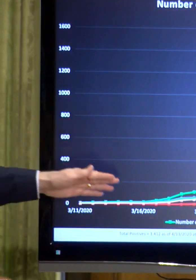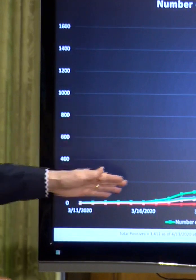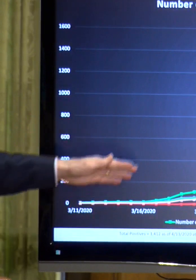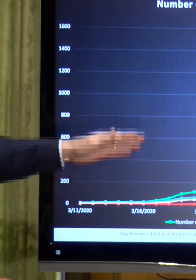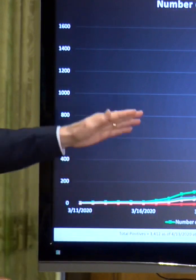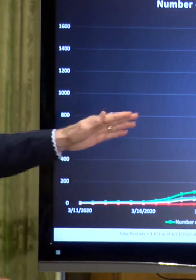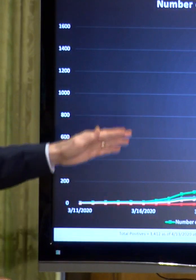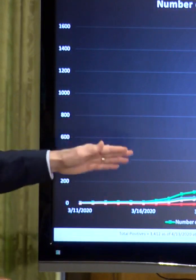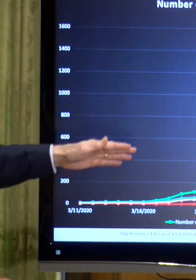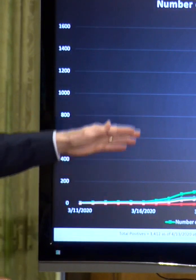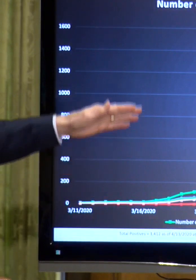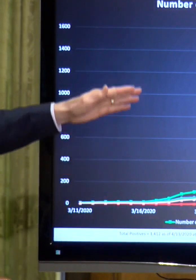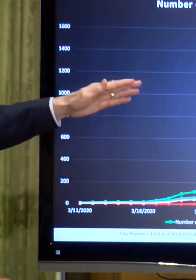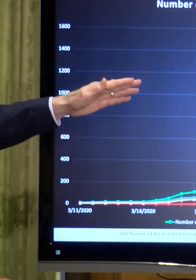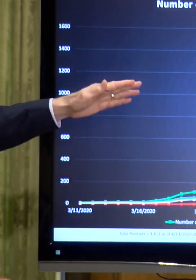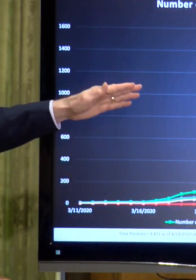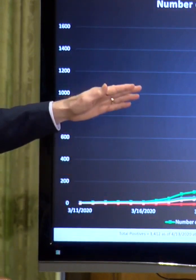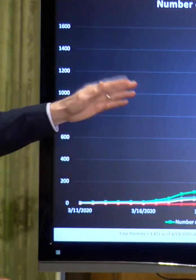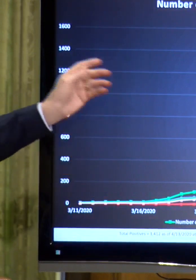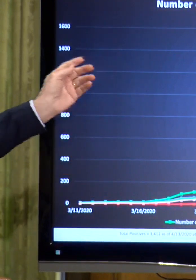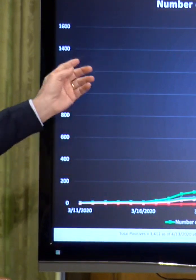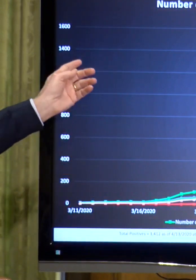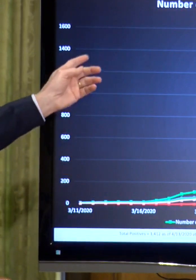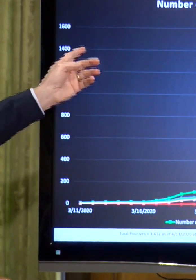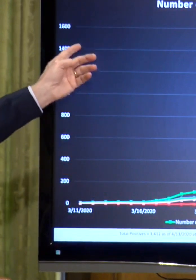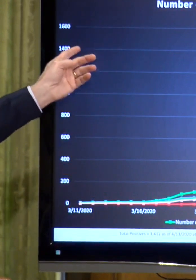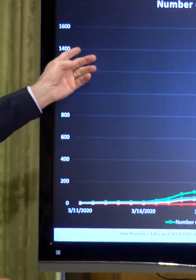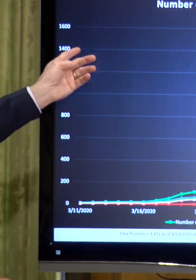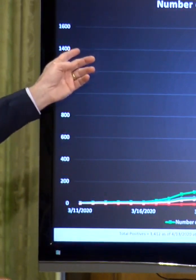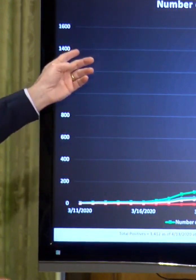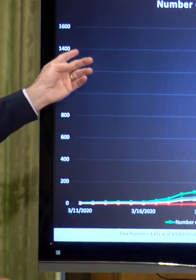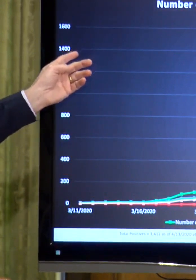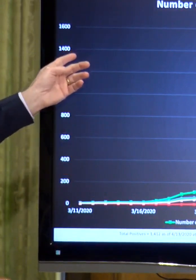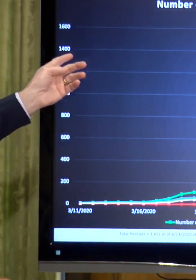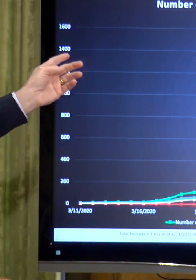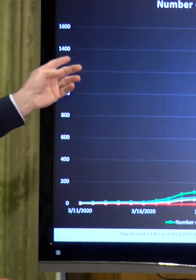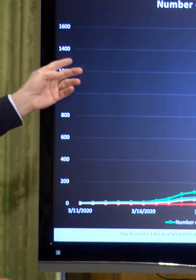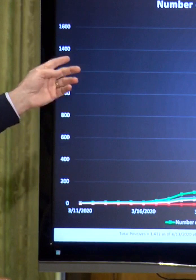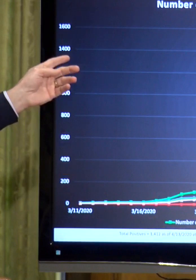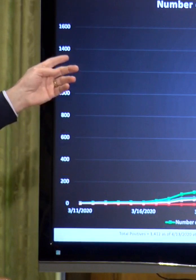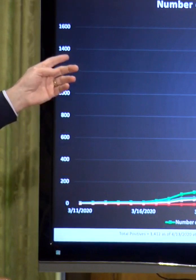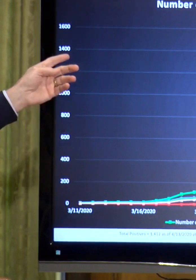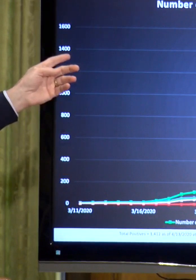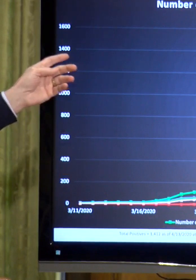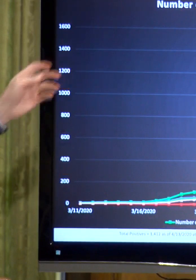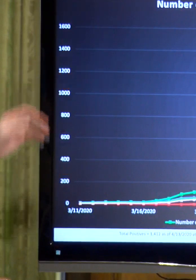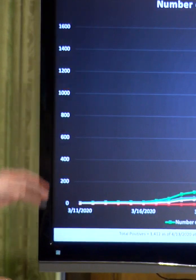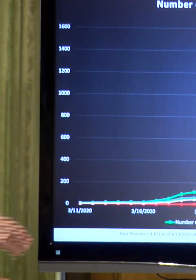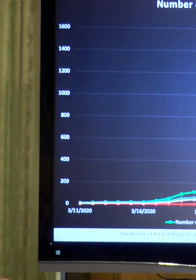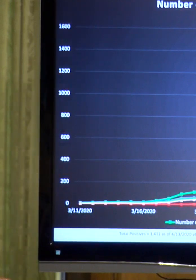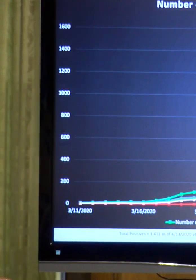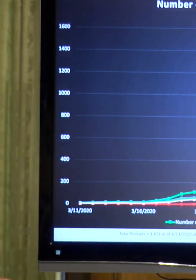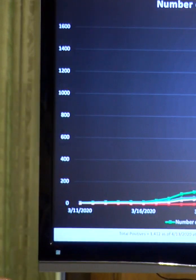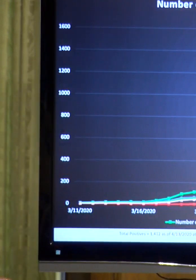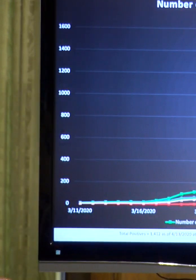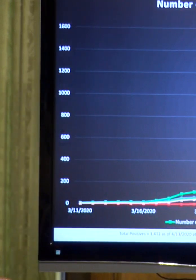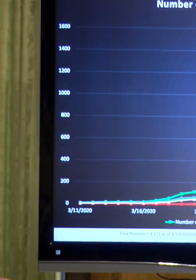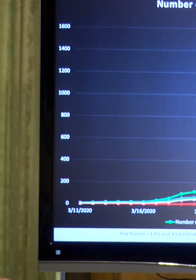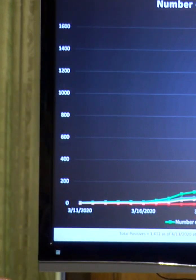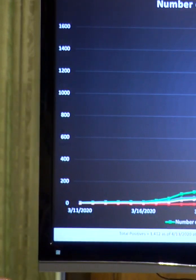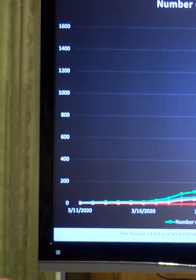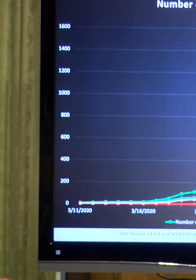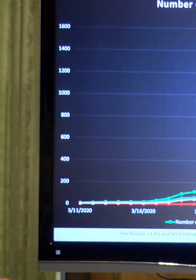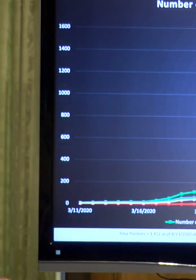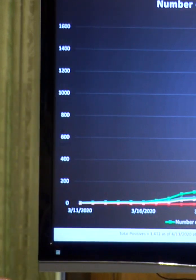every day. So the top line is always going to go up, and it is, as we indicated today, right over 1,400. And then